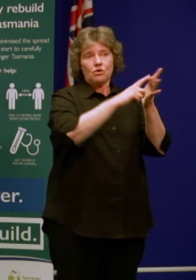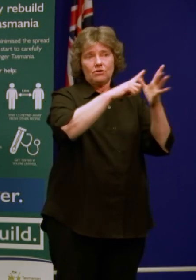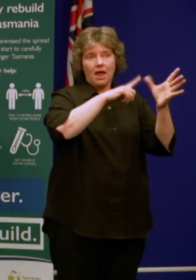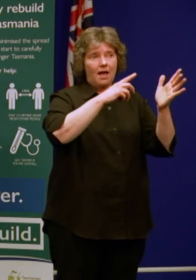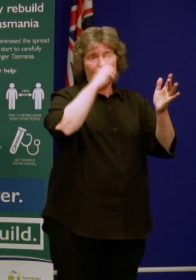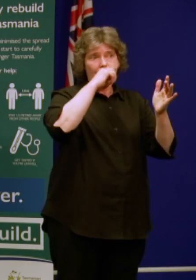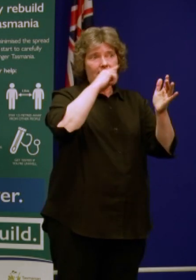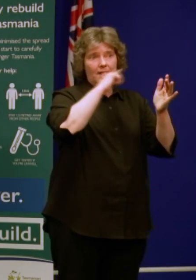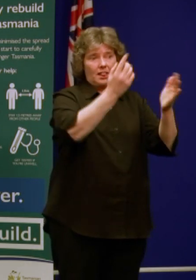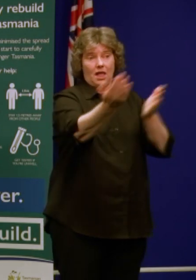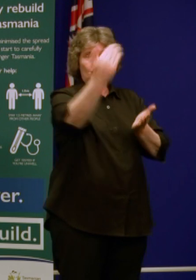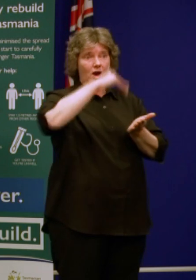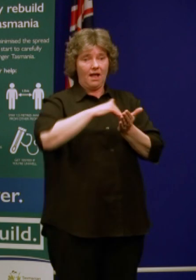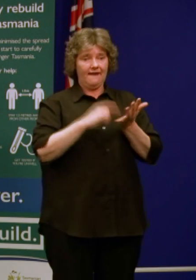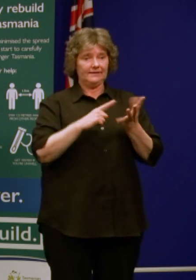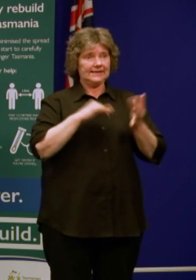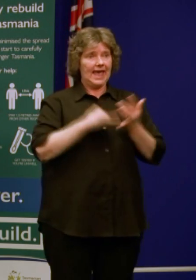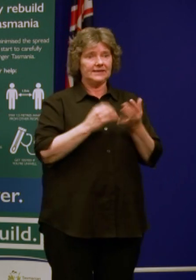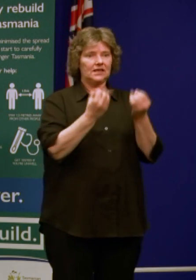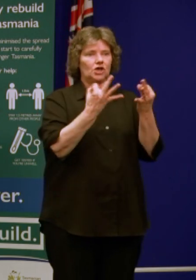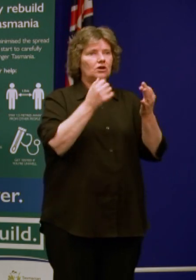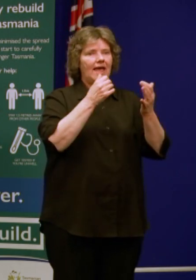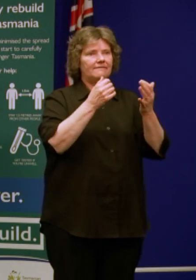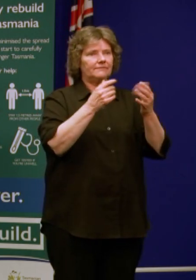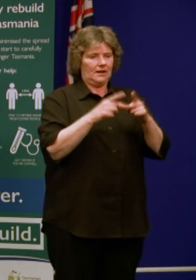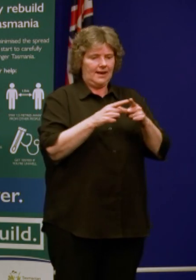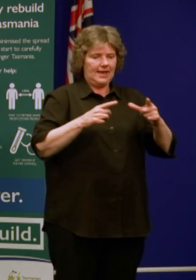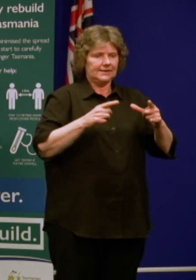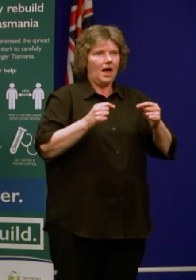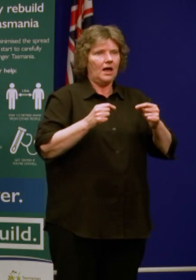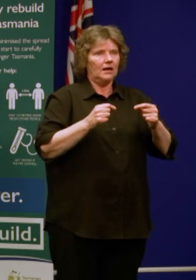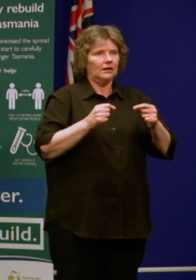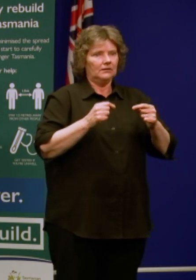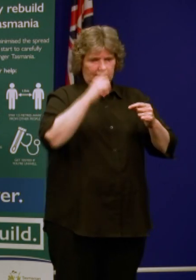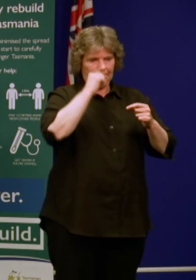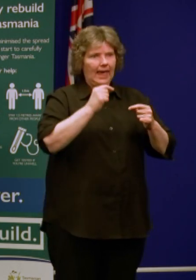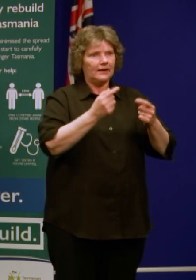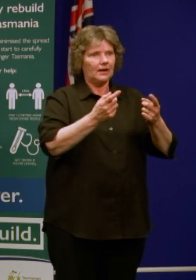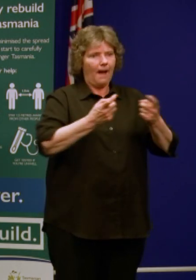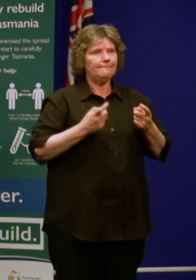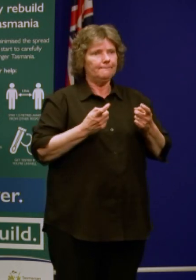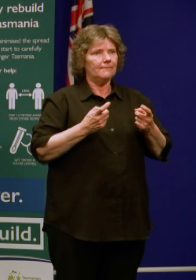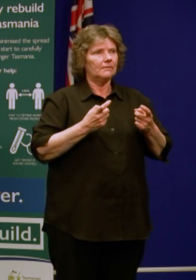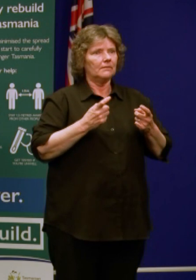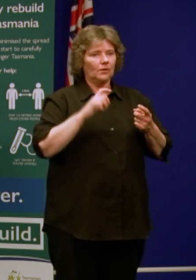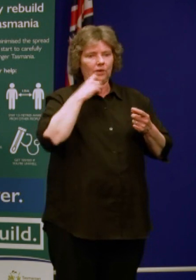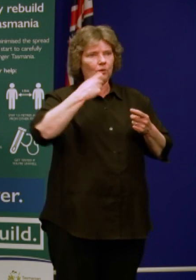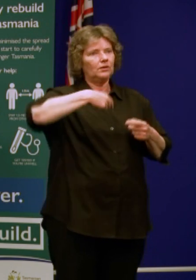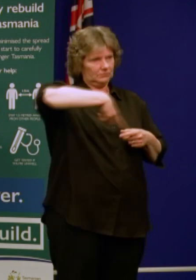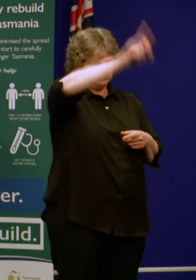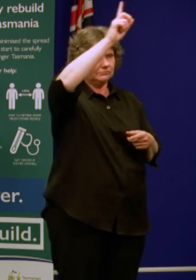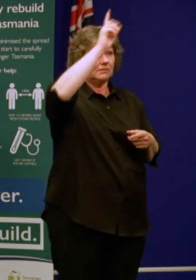they will be asked to return home. I know that is difficult,